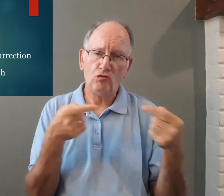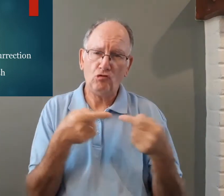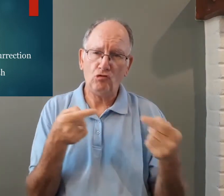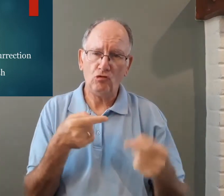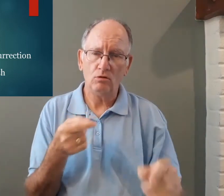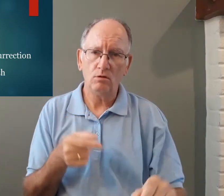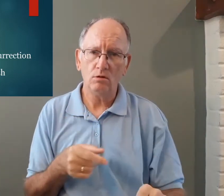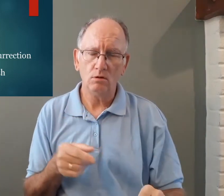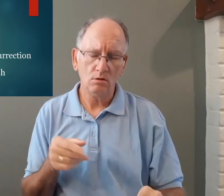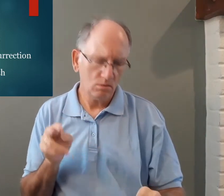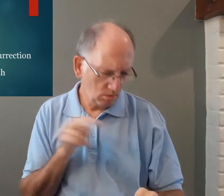fell and got hurt